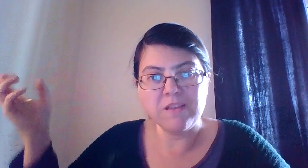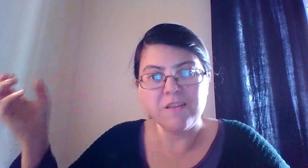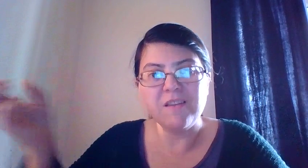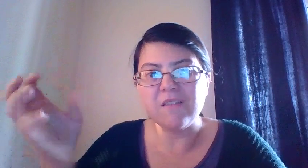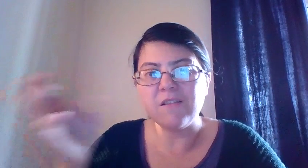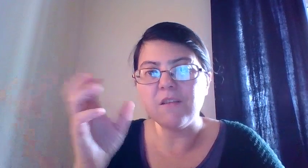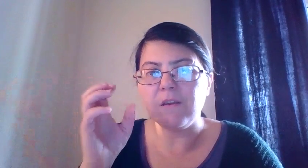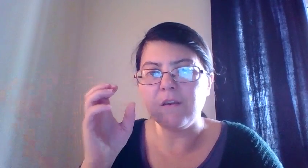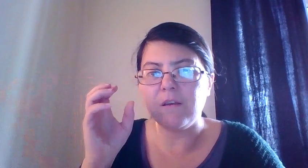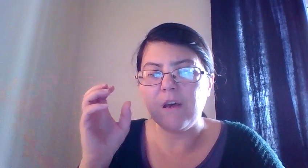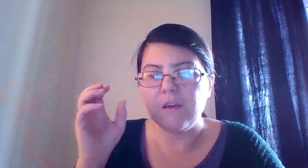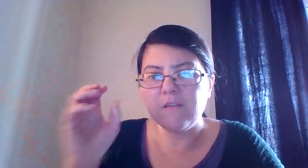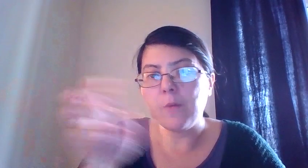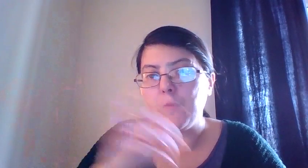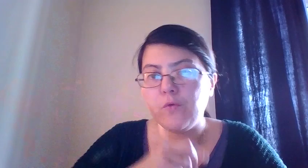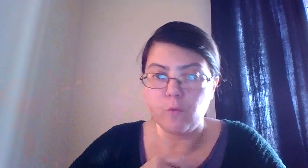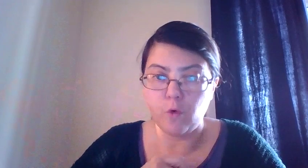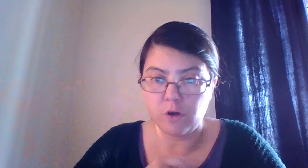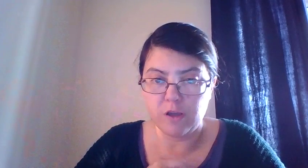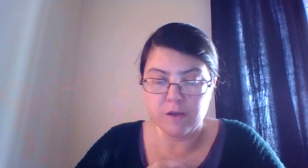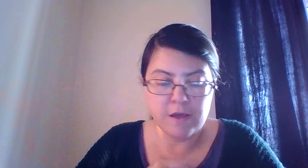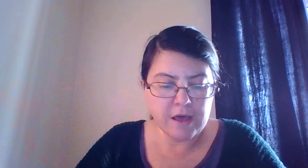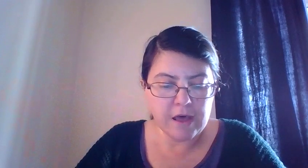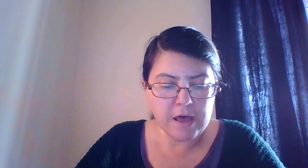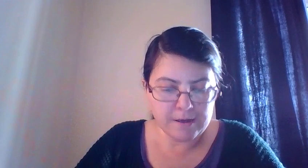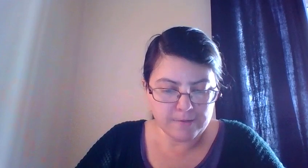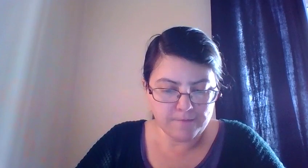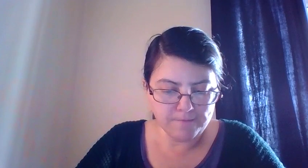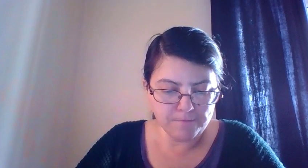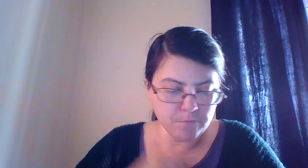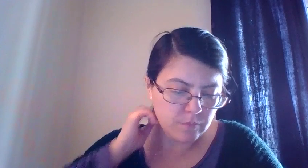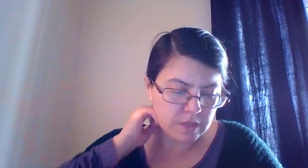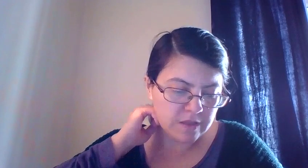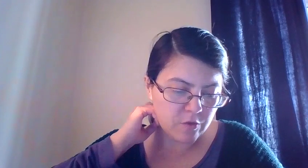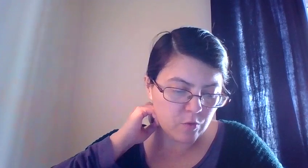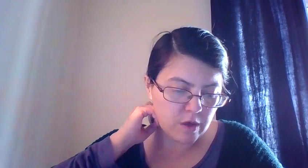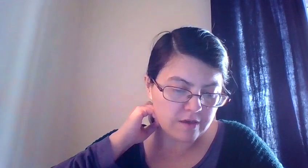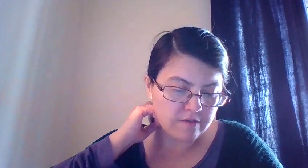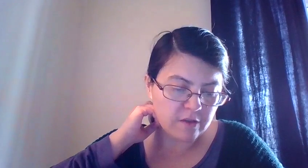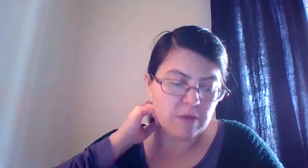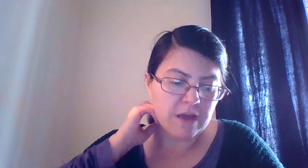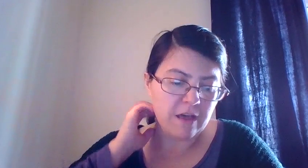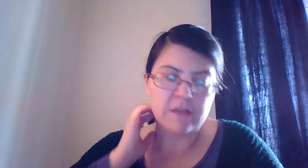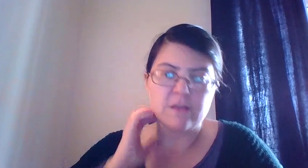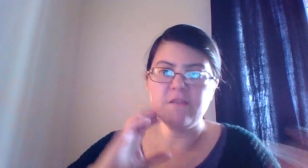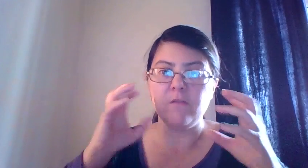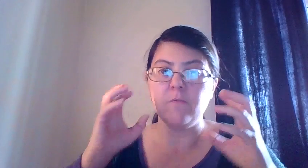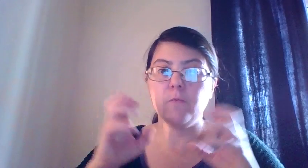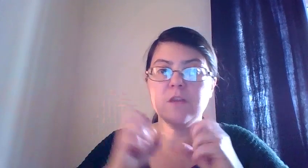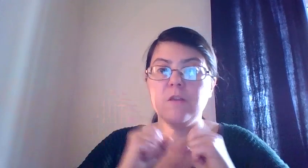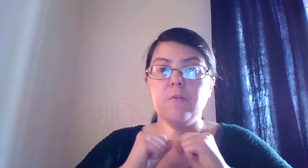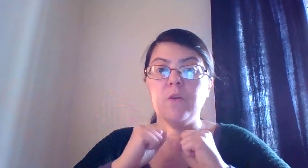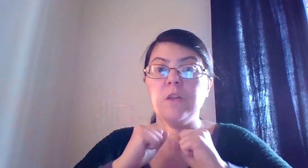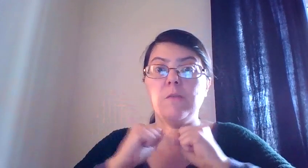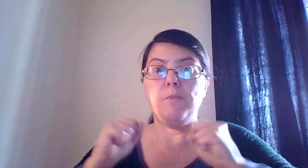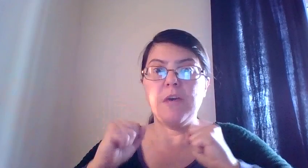it doesn't stop you from working. Another way is that you might have like a sudden really big